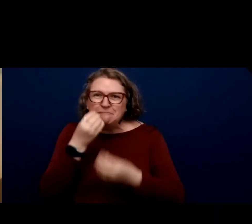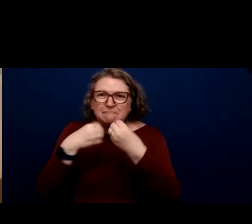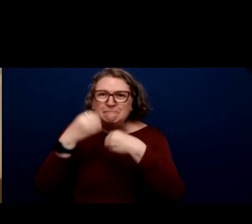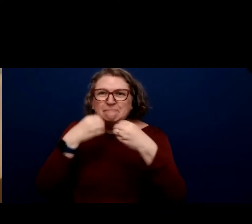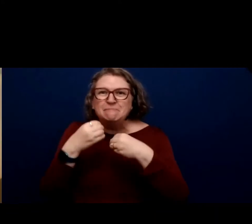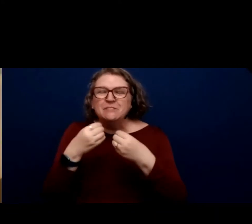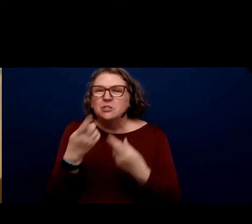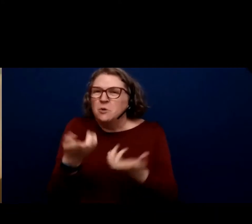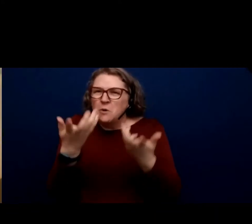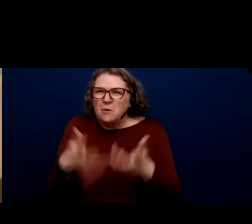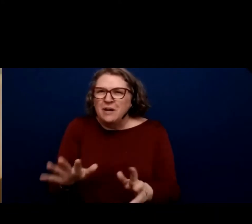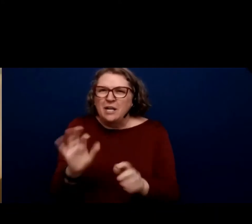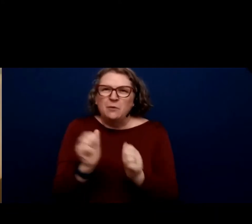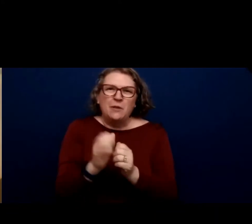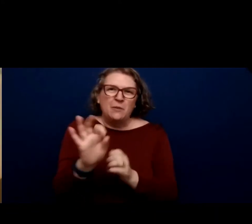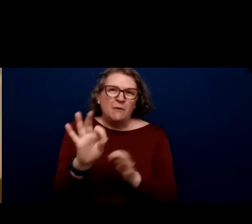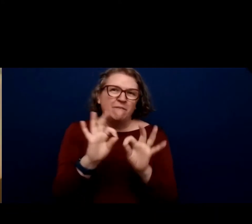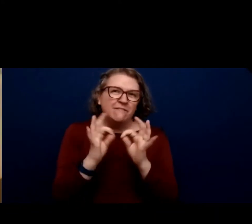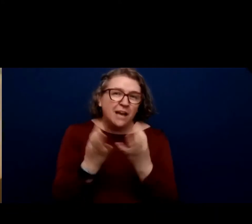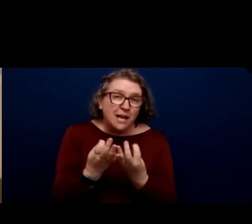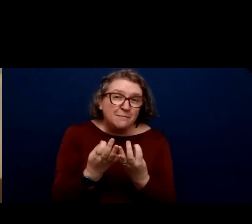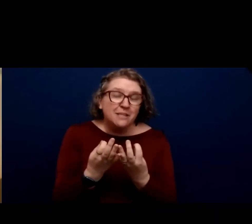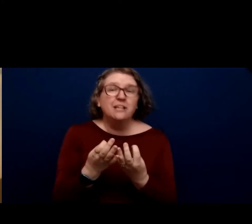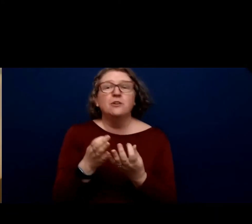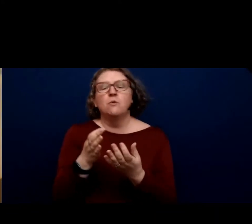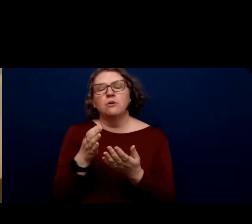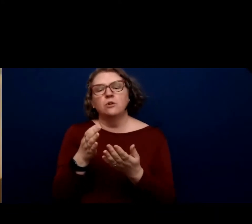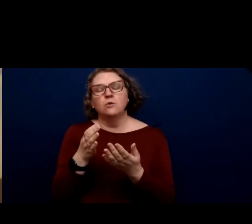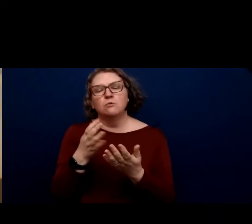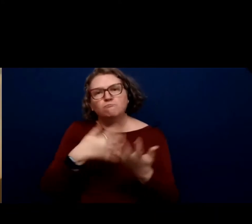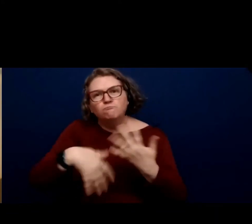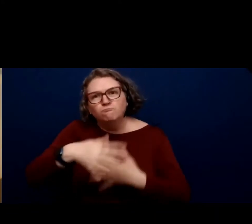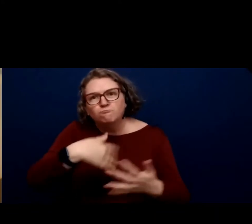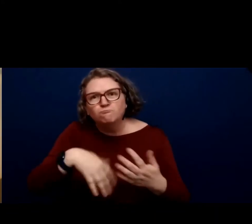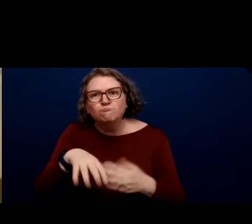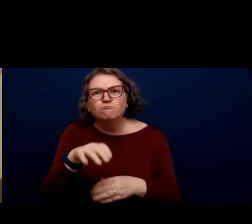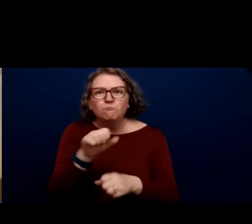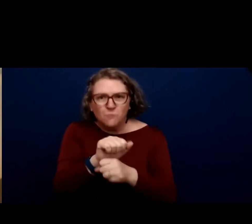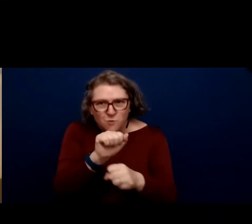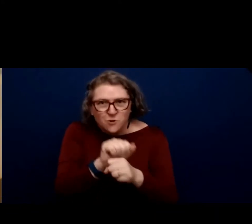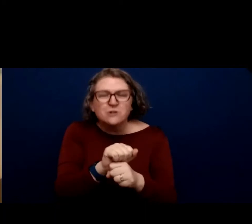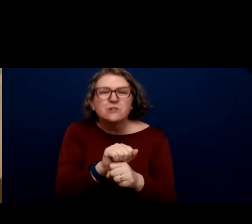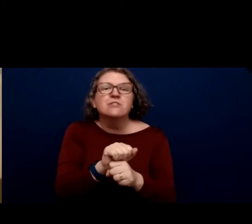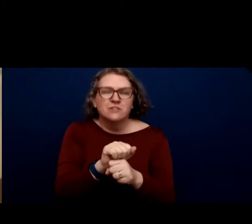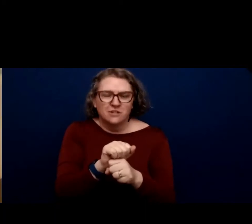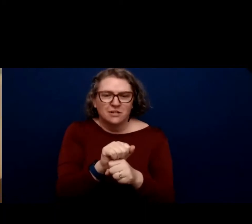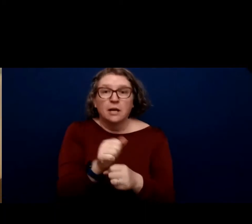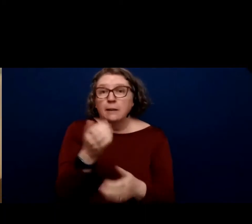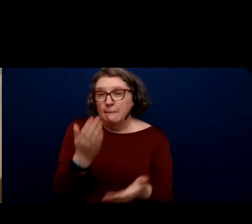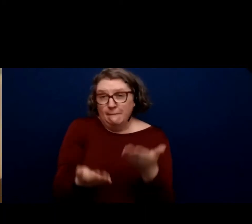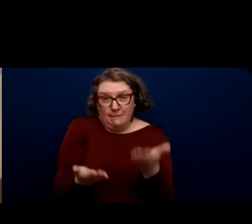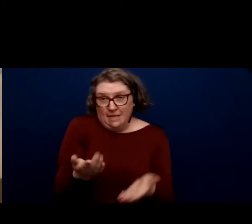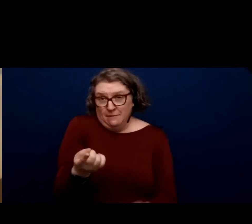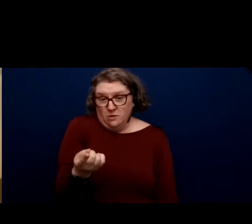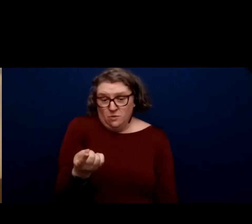familial or collegial networks getting together at times where you might have